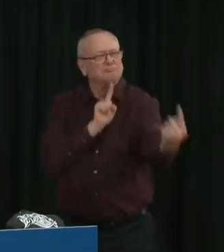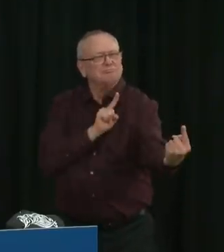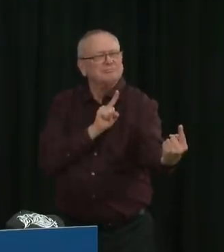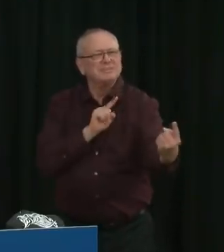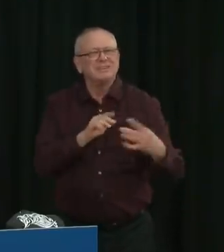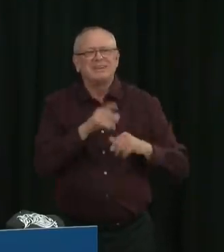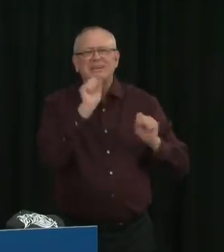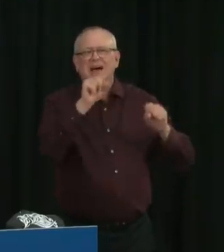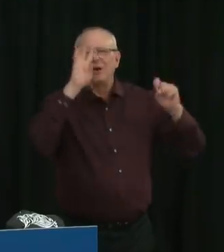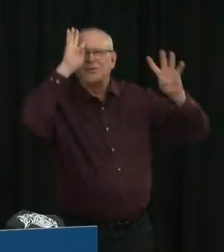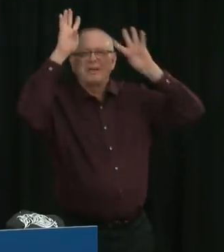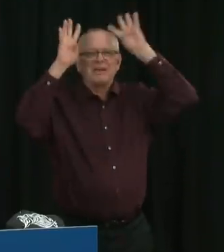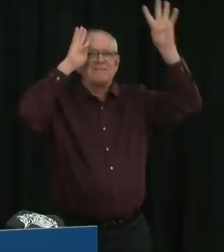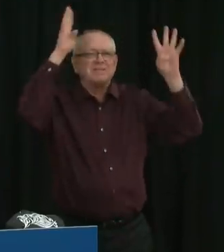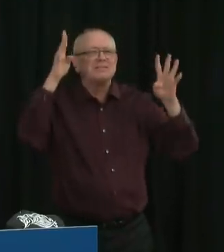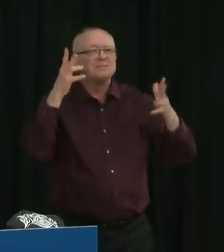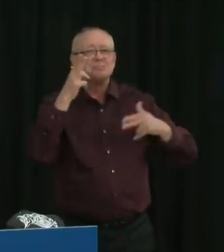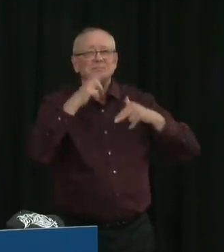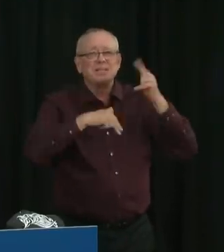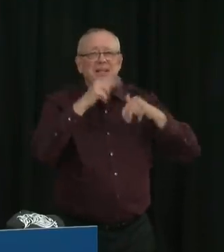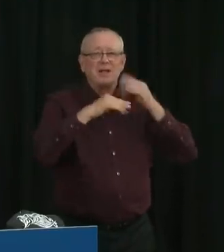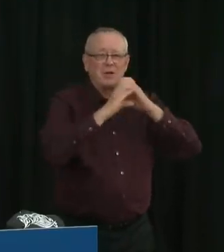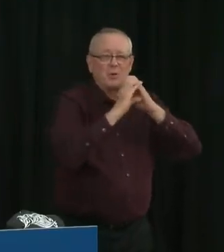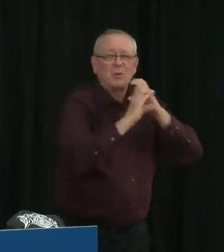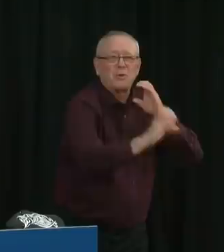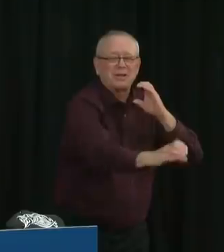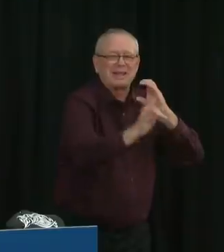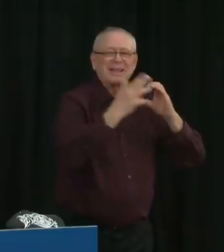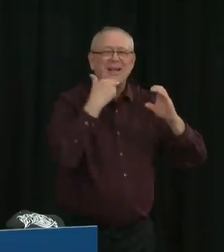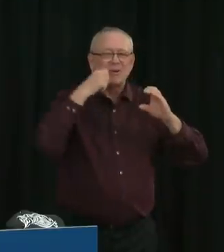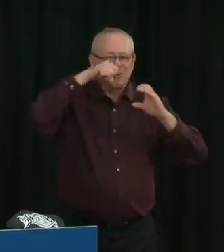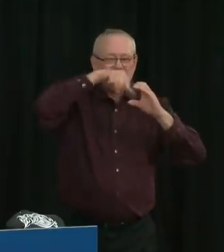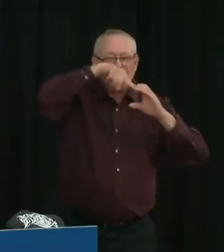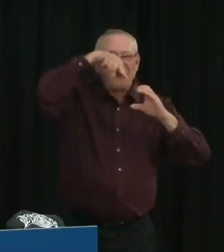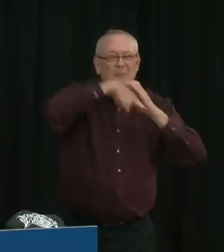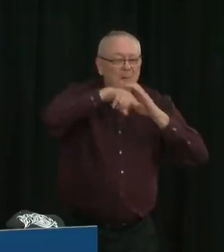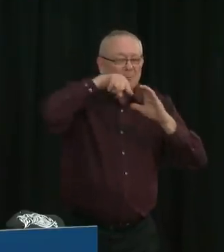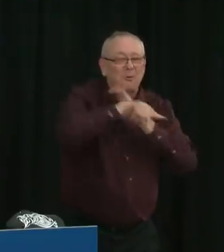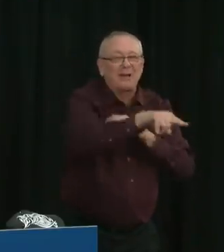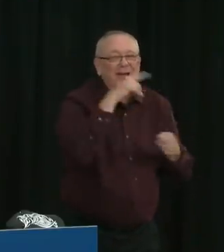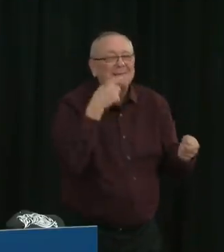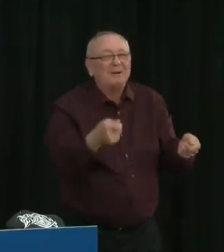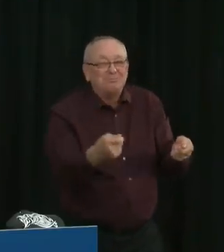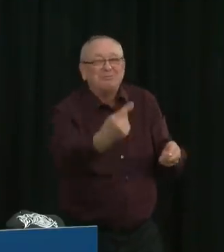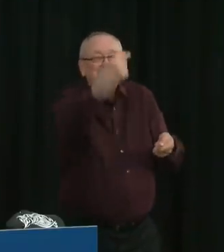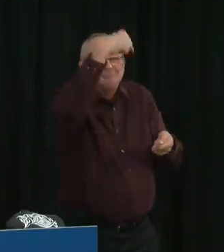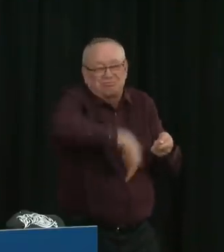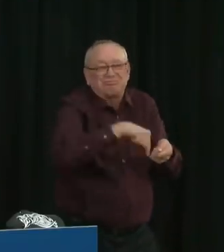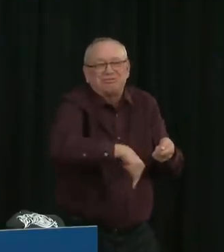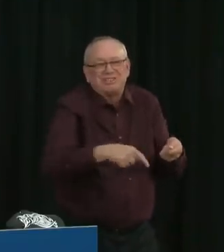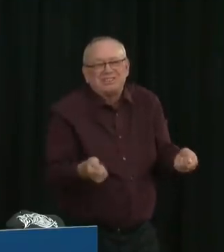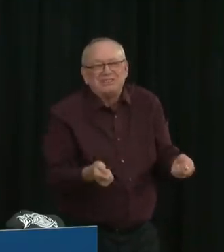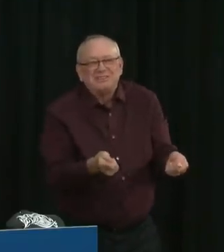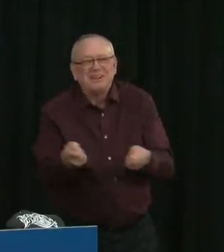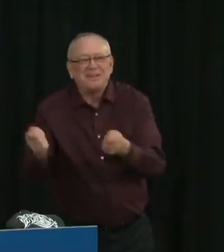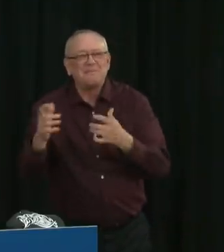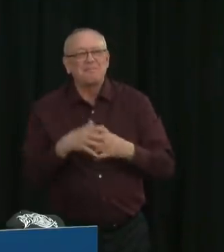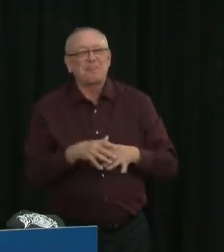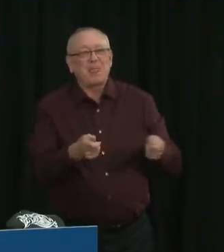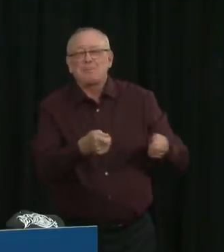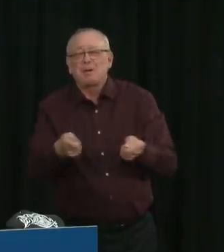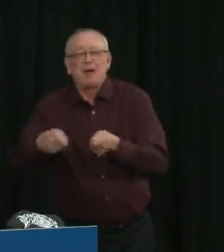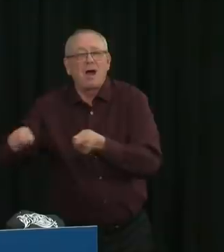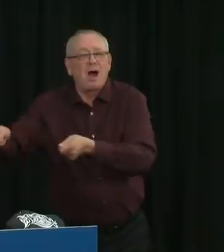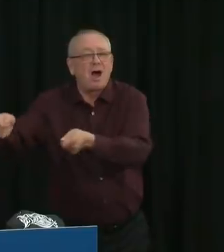like building a candy slide. When kids get home with their candy, make sure they wash their hands and disinfect packages